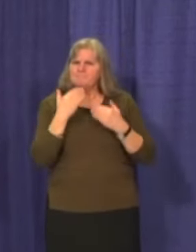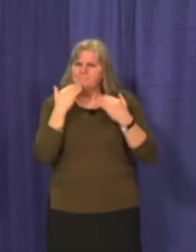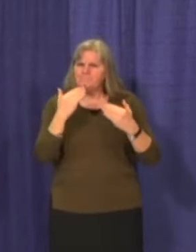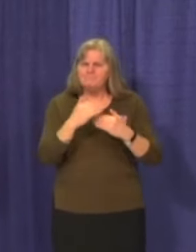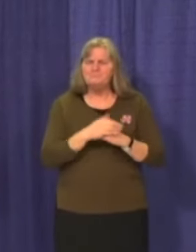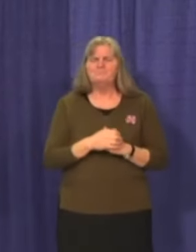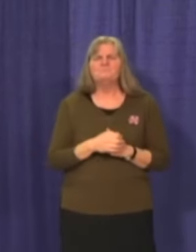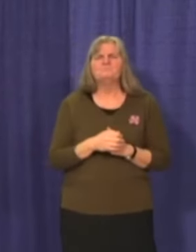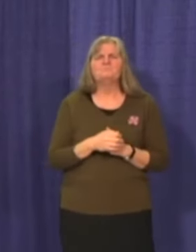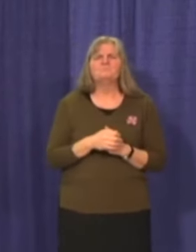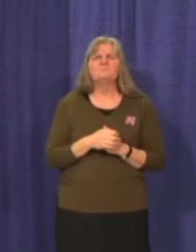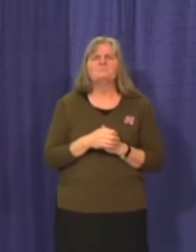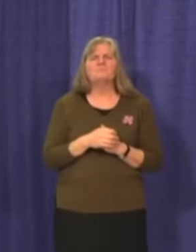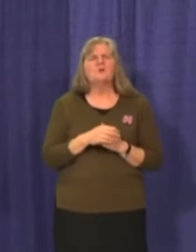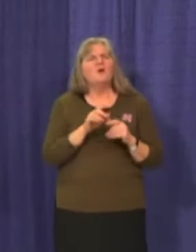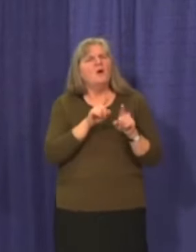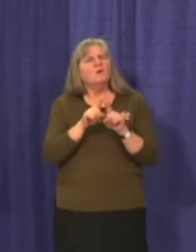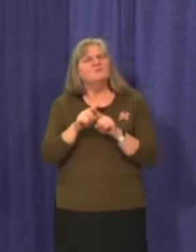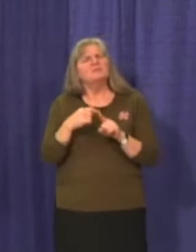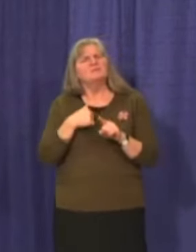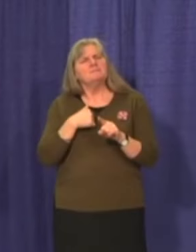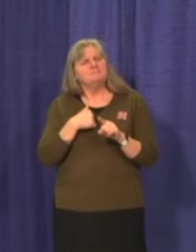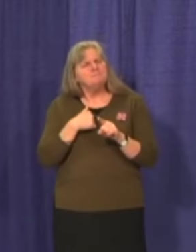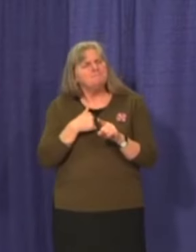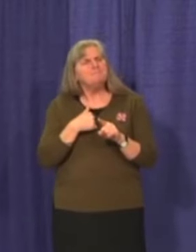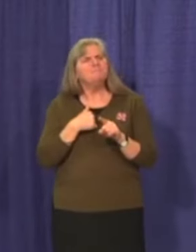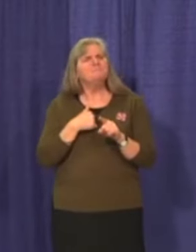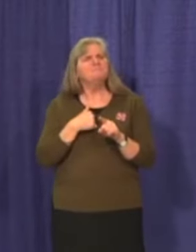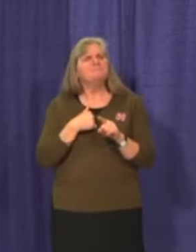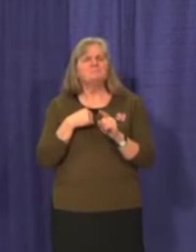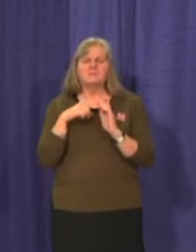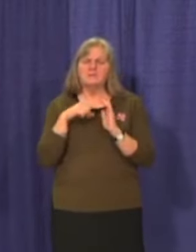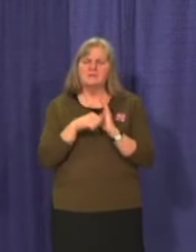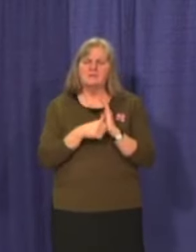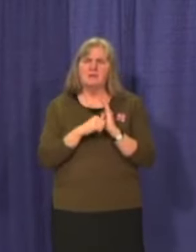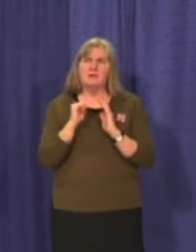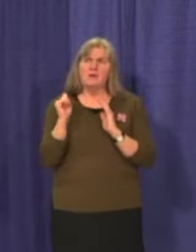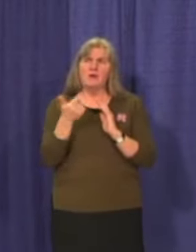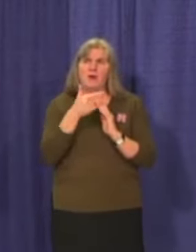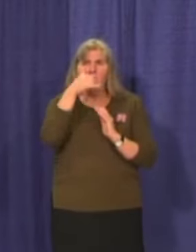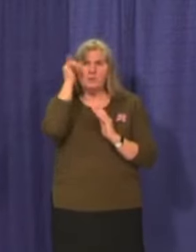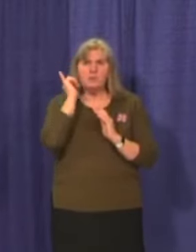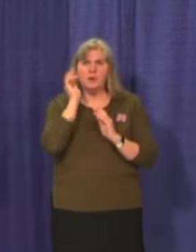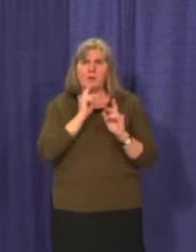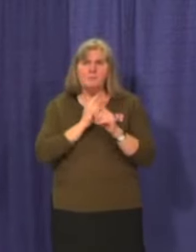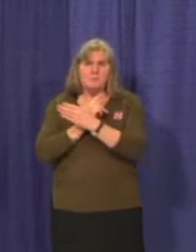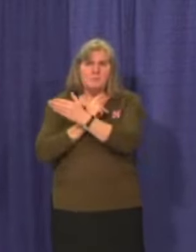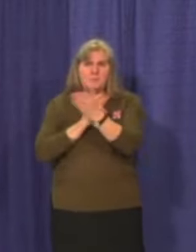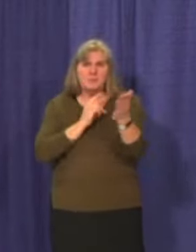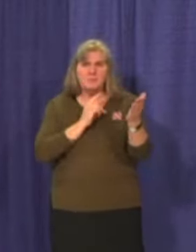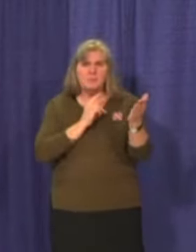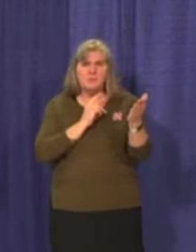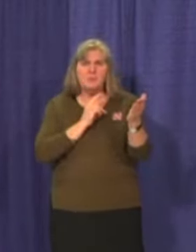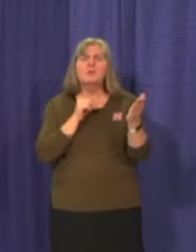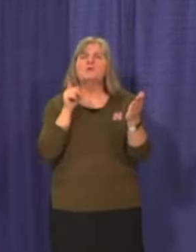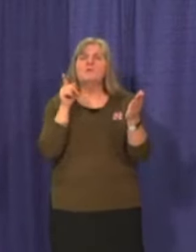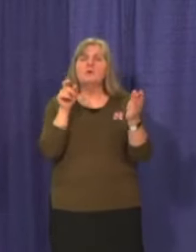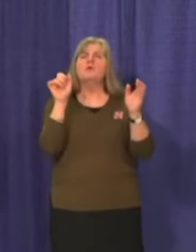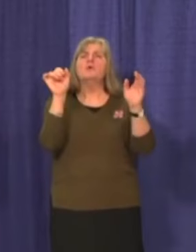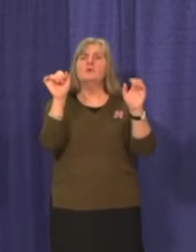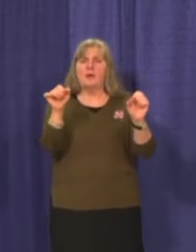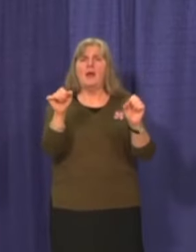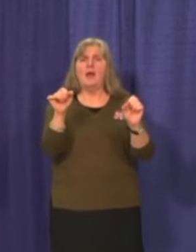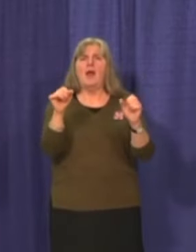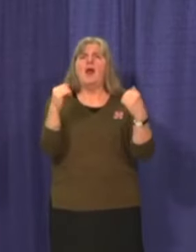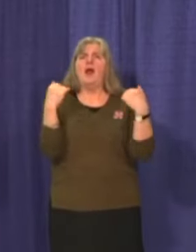And I also want to emphasize that all Yukoners are able to get the vaccine when it is their